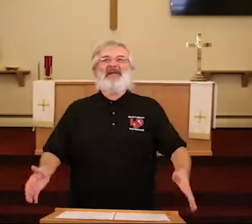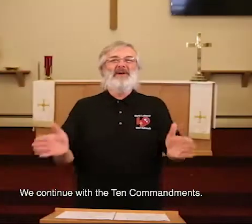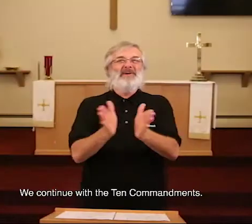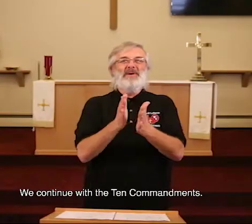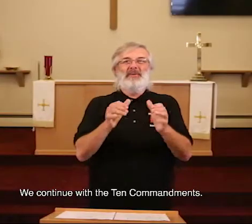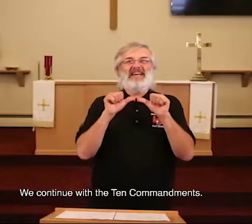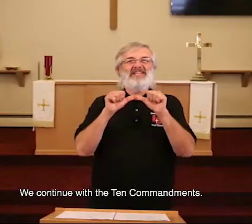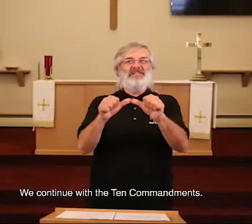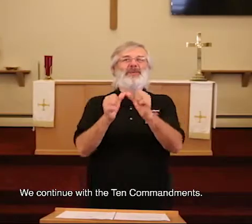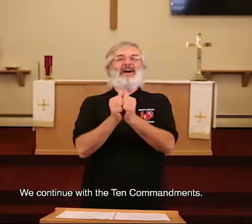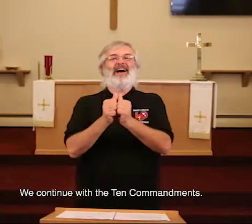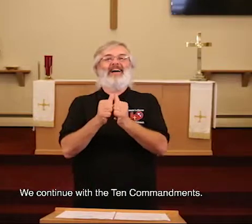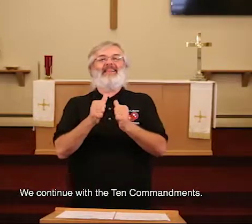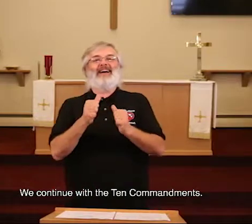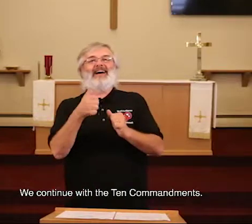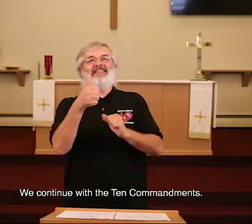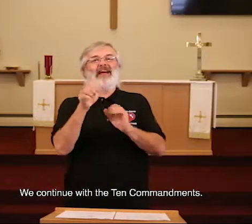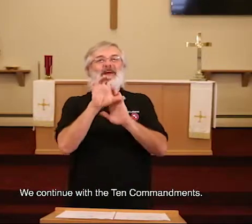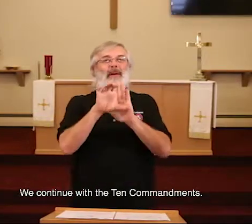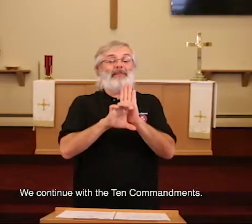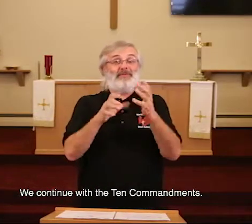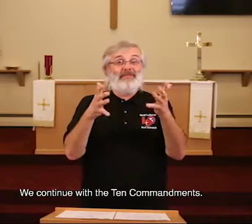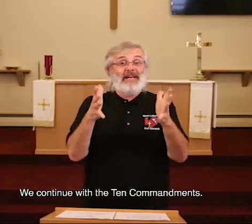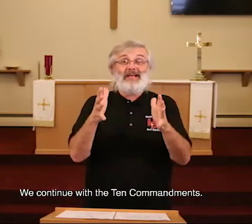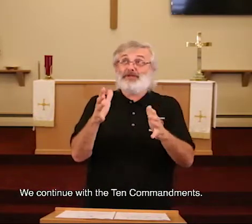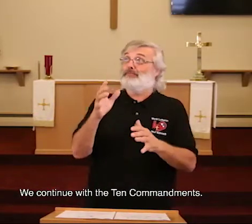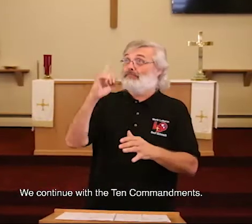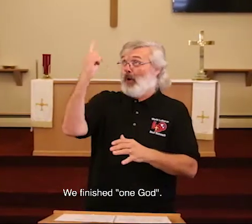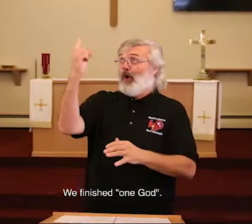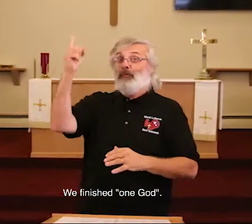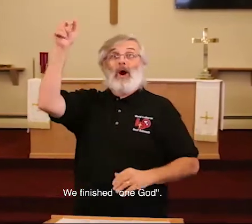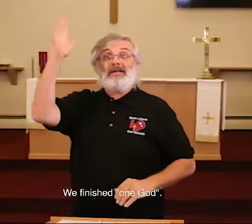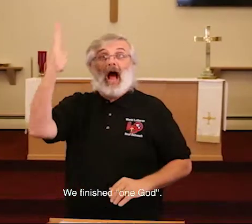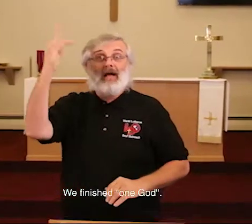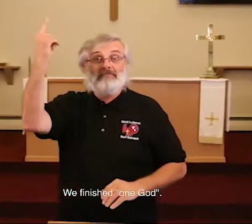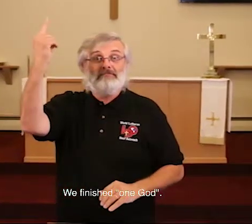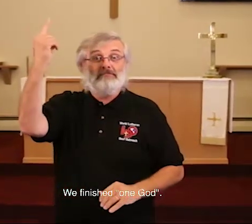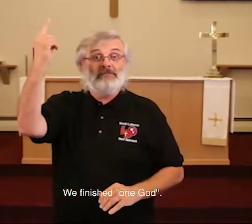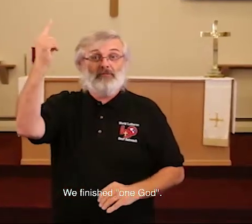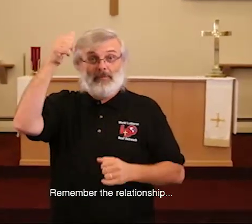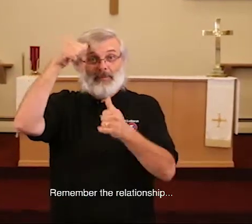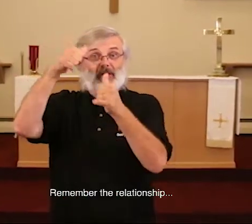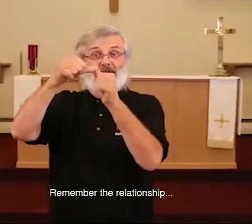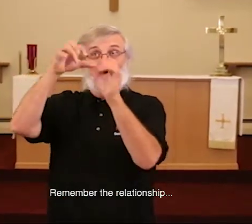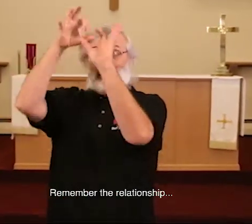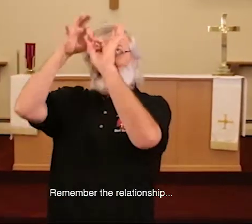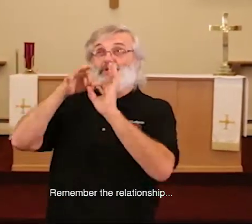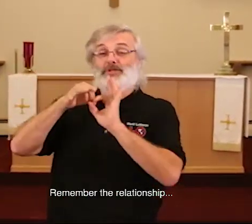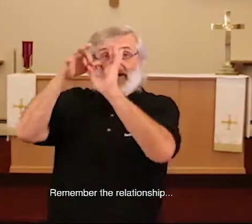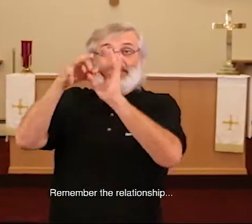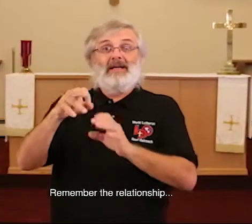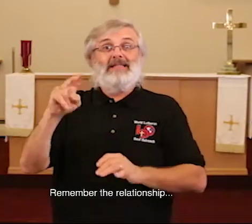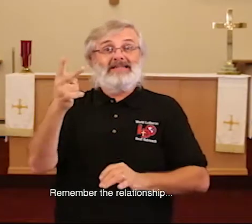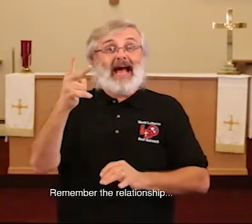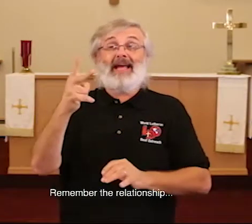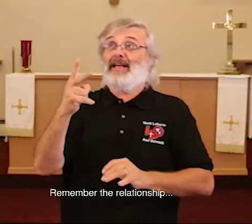We continue with the Ten Commandments, we finished one God, remember the relationship, second